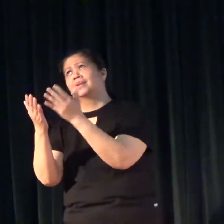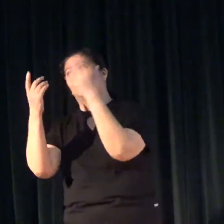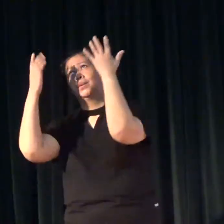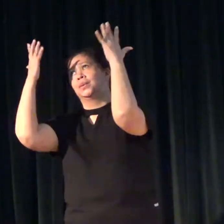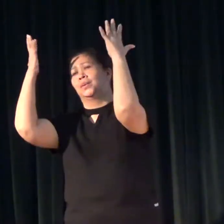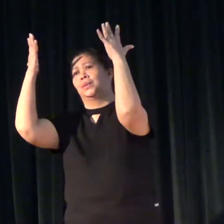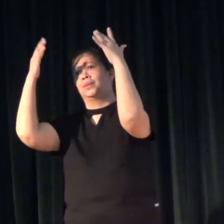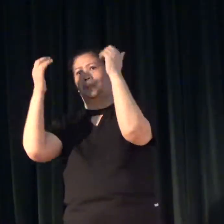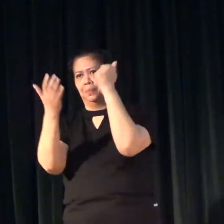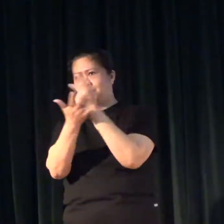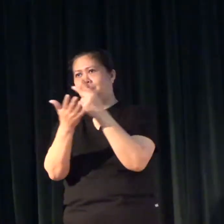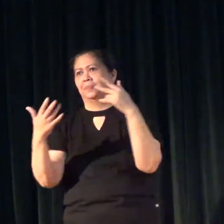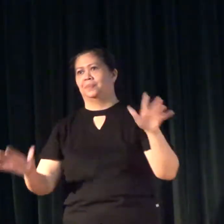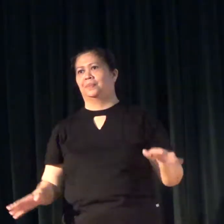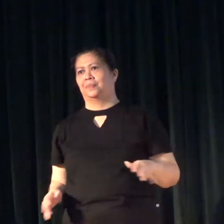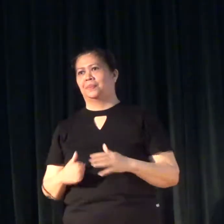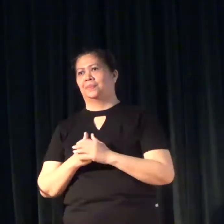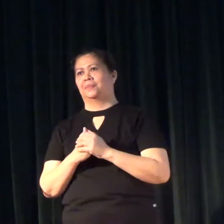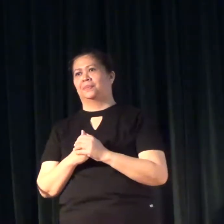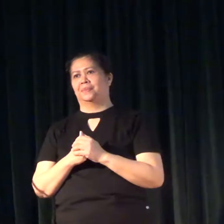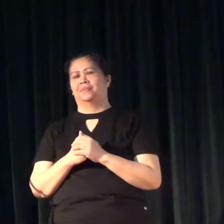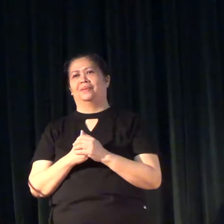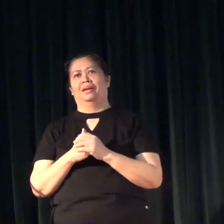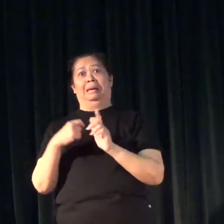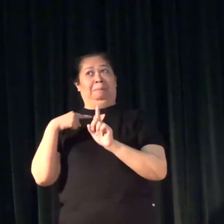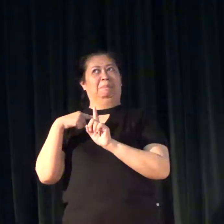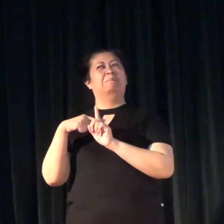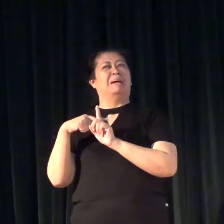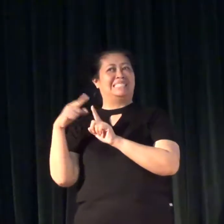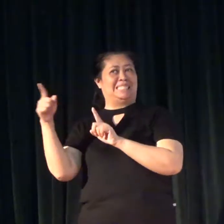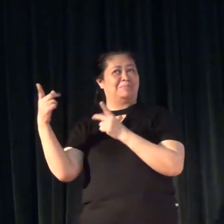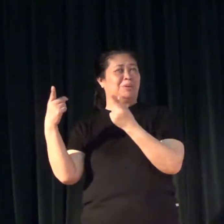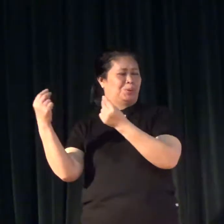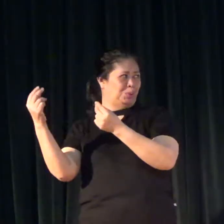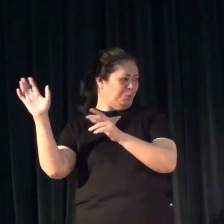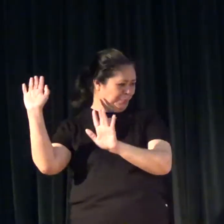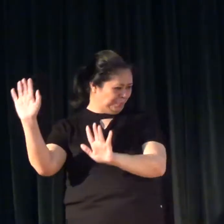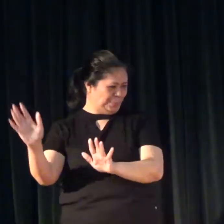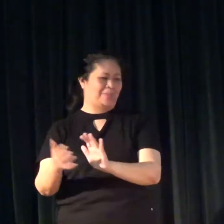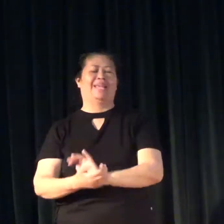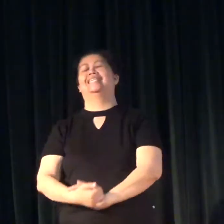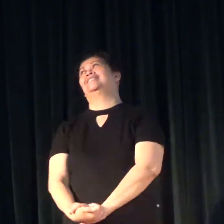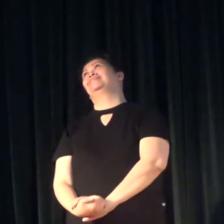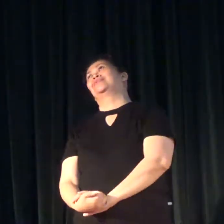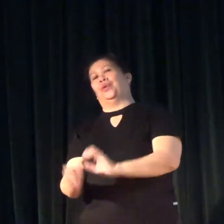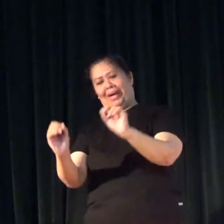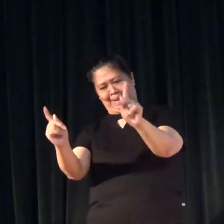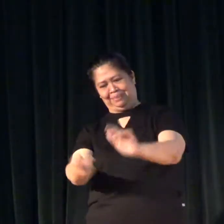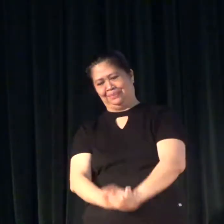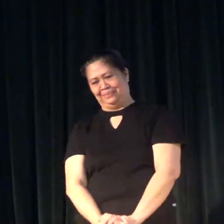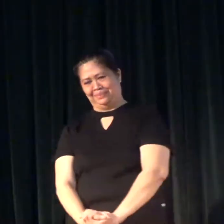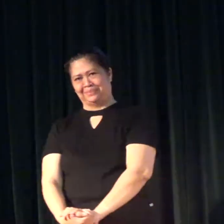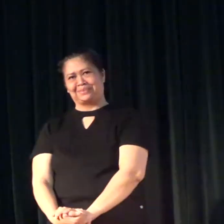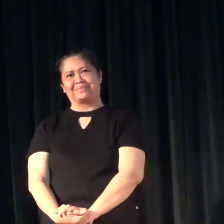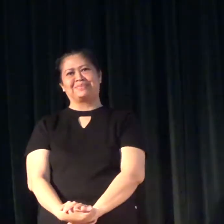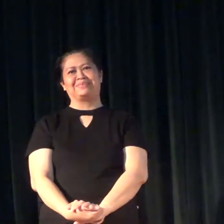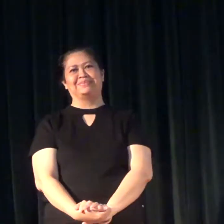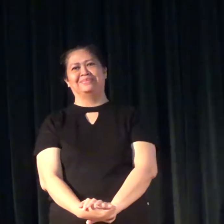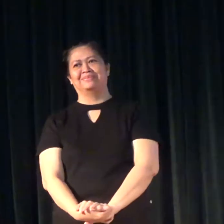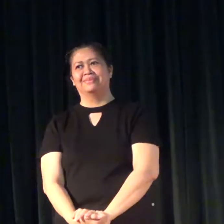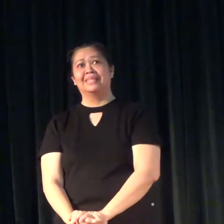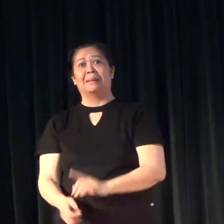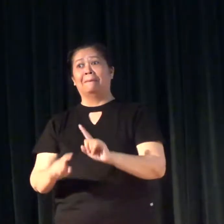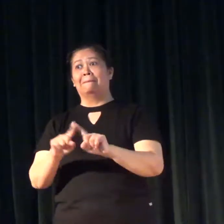did. One of the more positive things that he Okay. So,